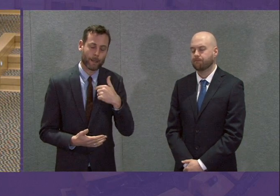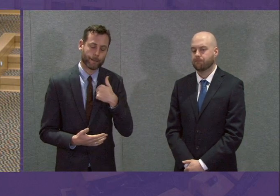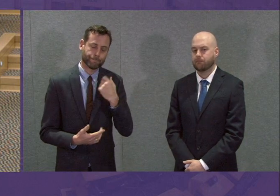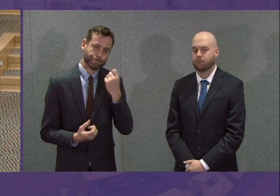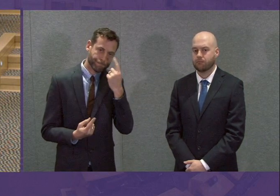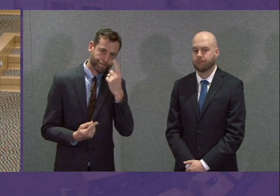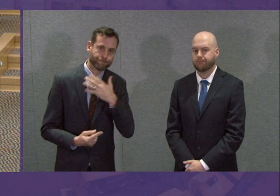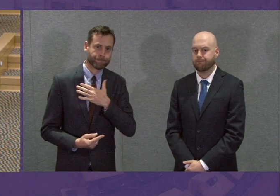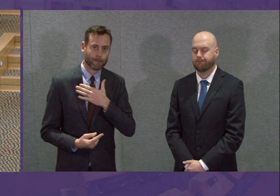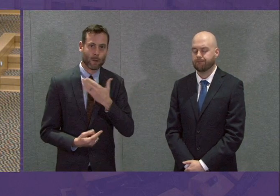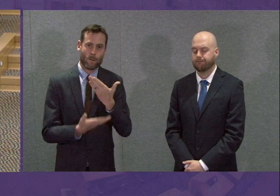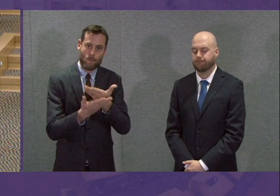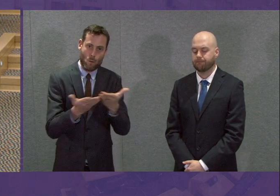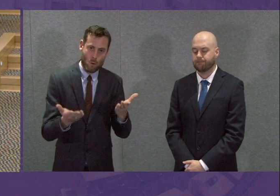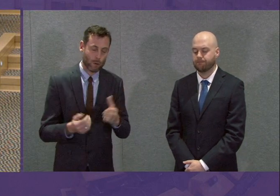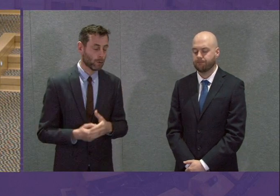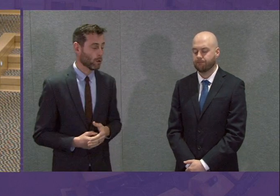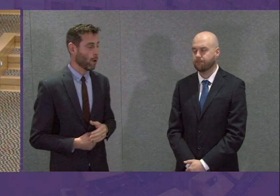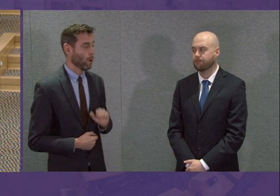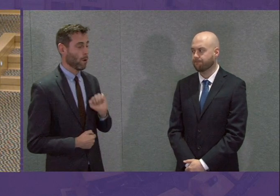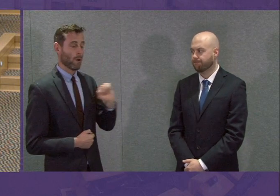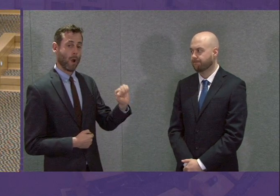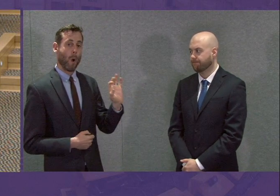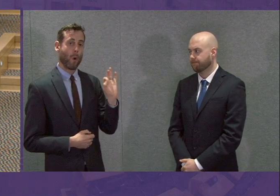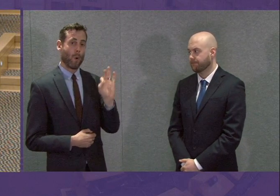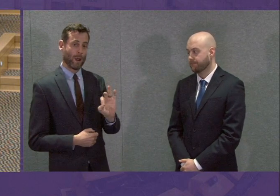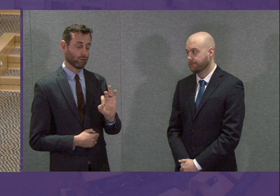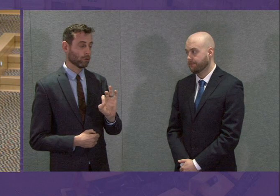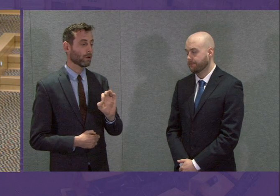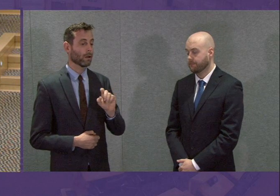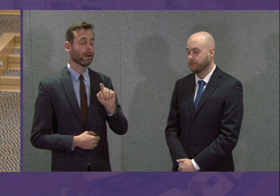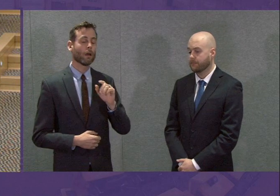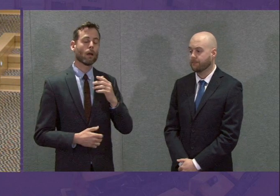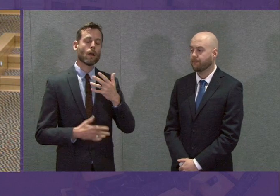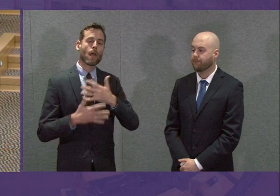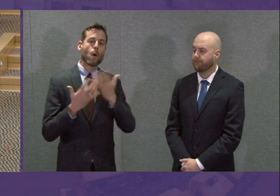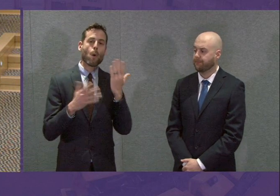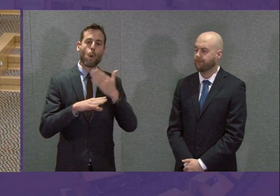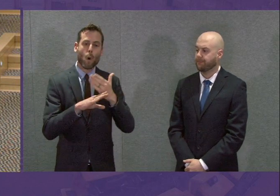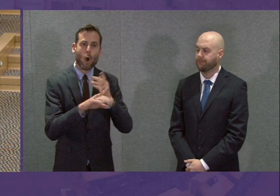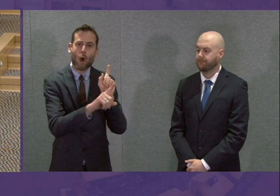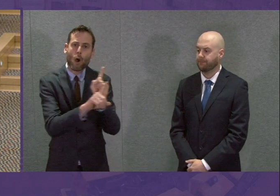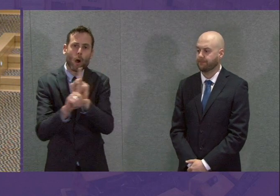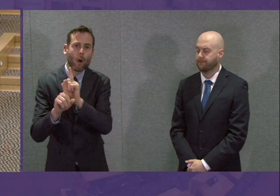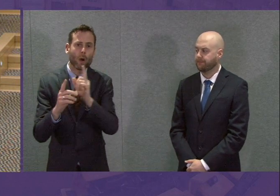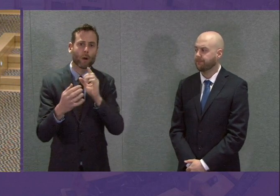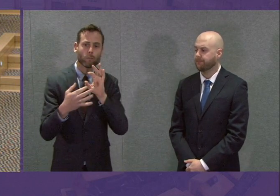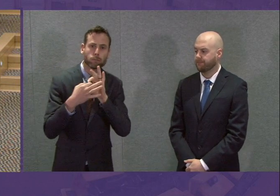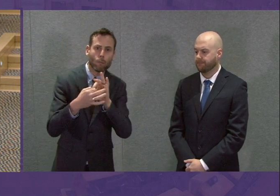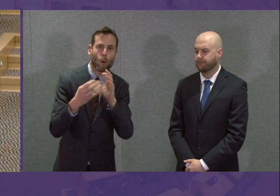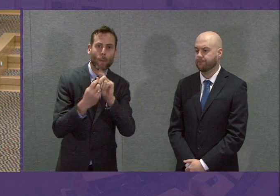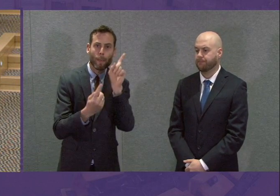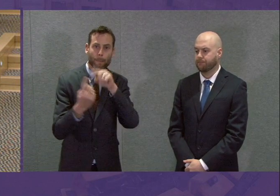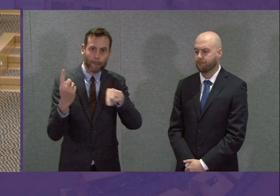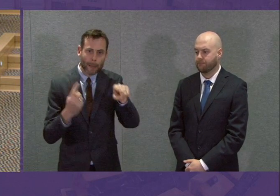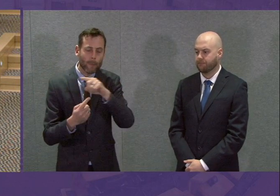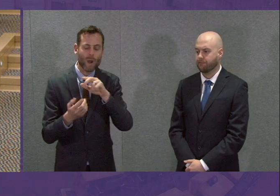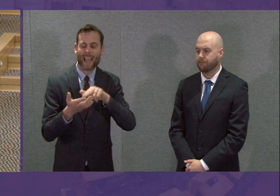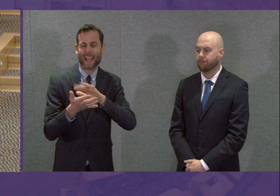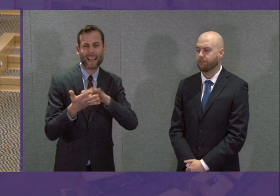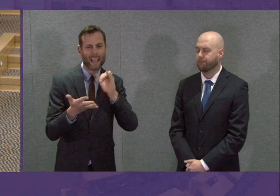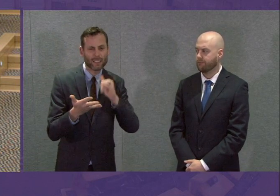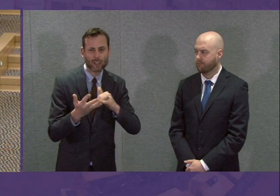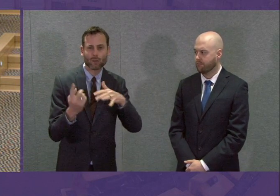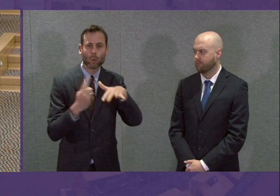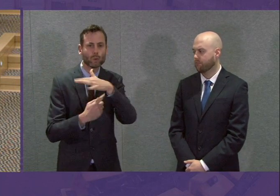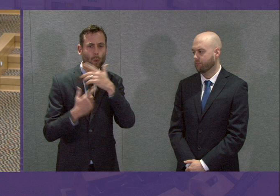can I say to Jackson Carlow that frontline workers, critical and key workers, particularly in the NHS and social care, are a